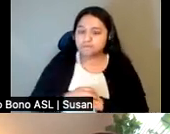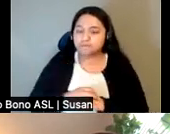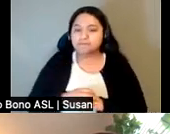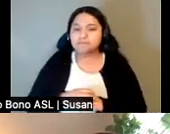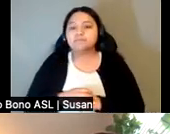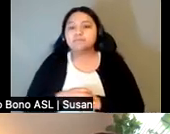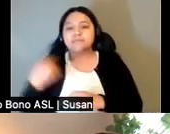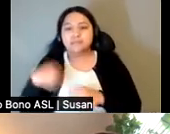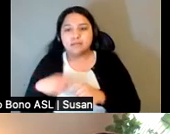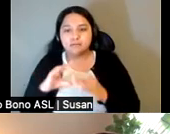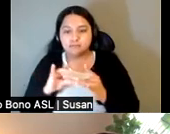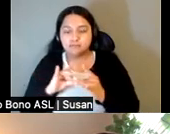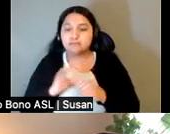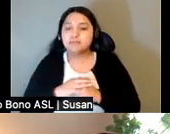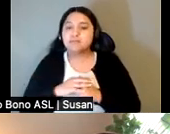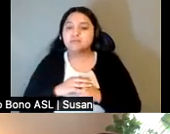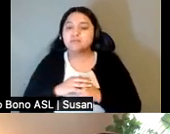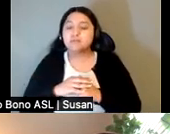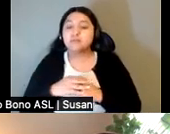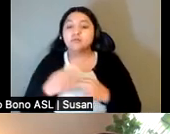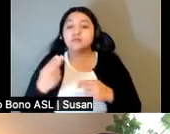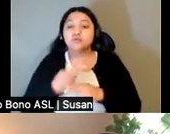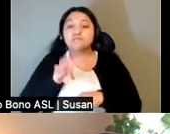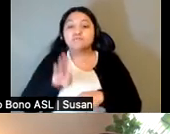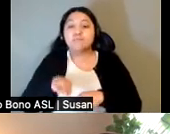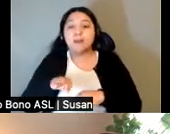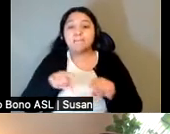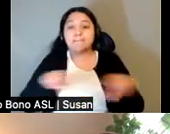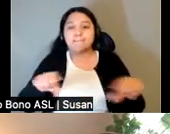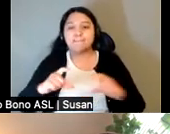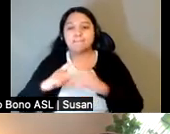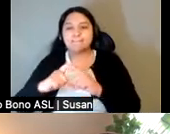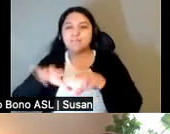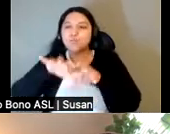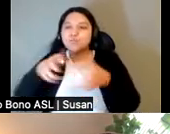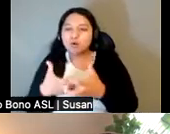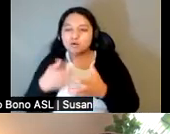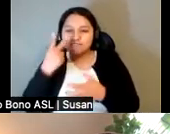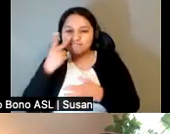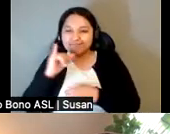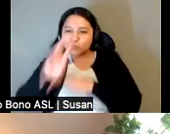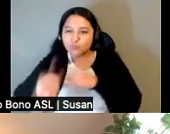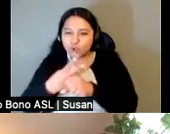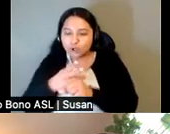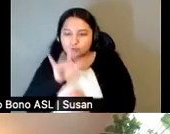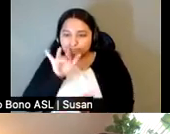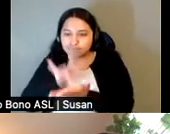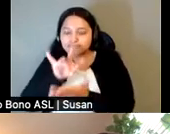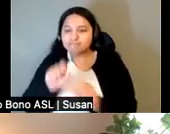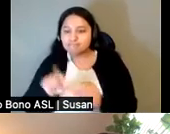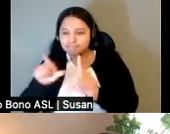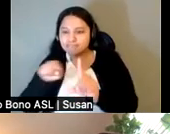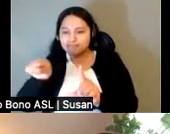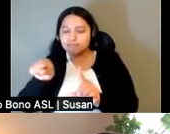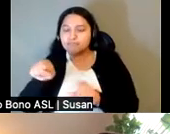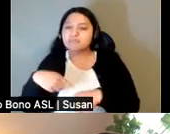interpretación como recordatorio, hará clic en el mundito o en más para acceder a la herramienta de interpretación según el aparato que